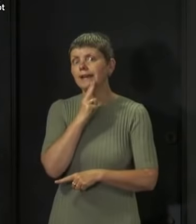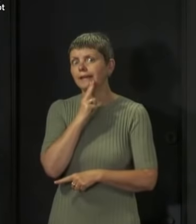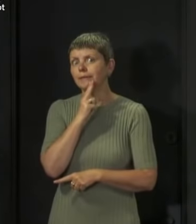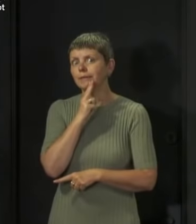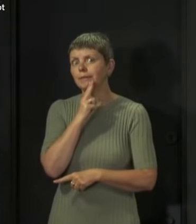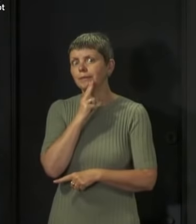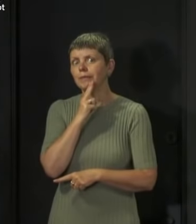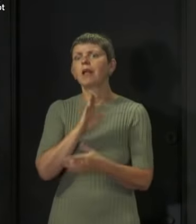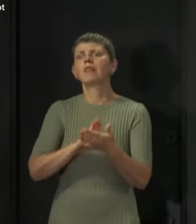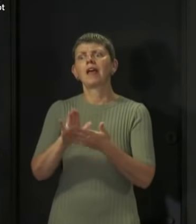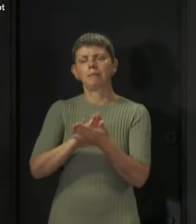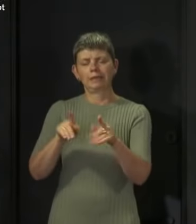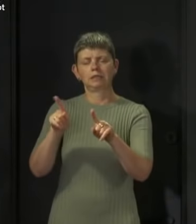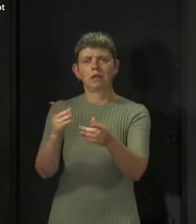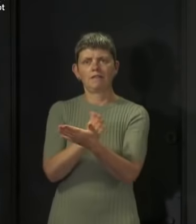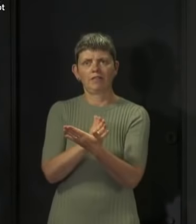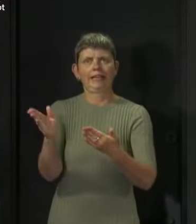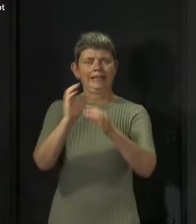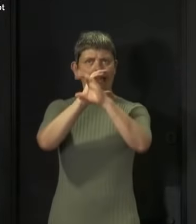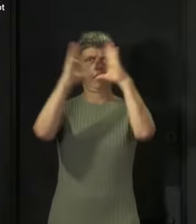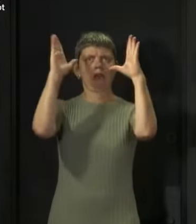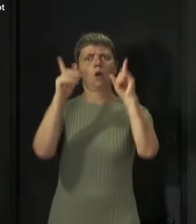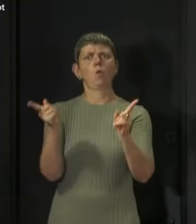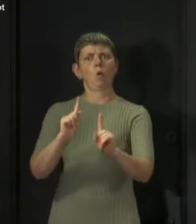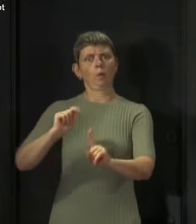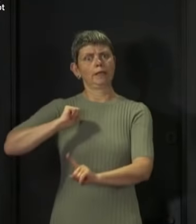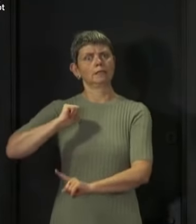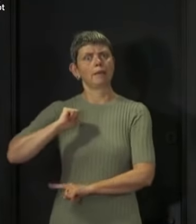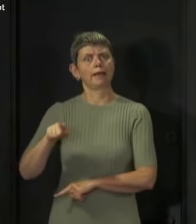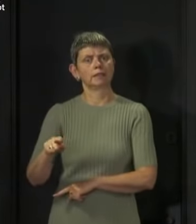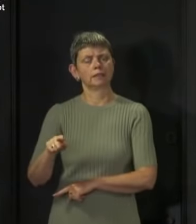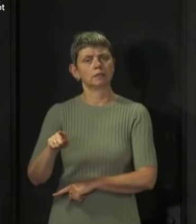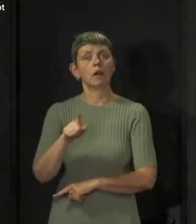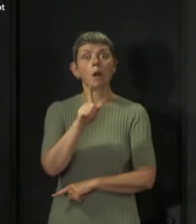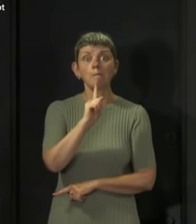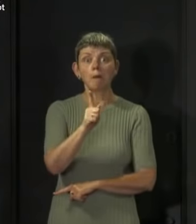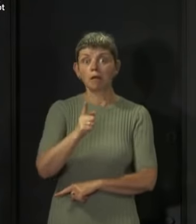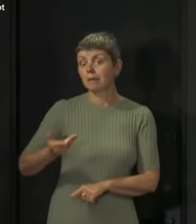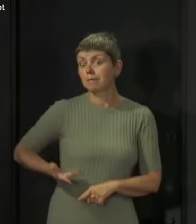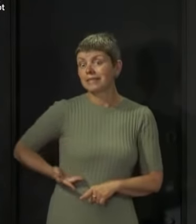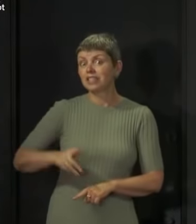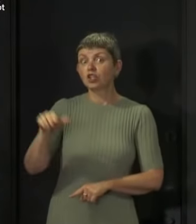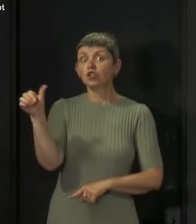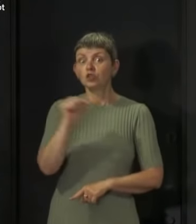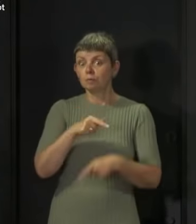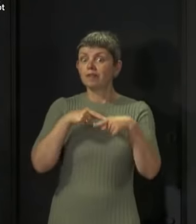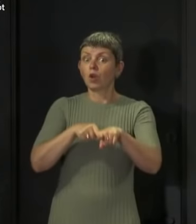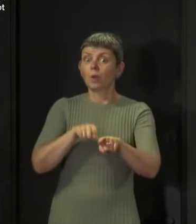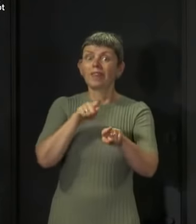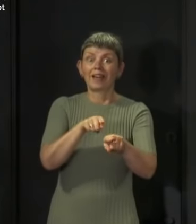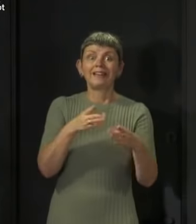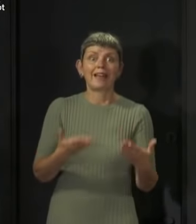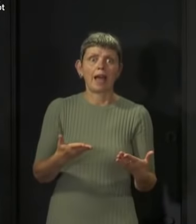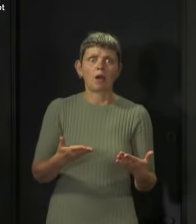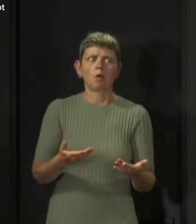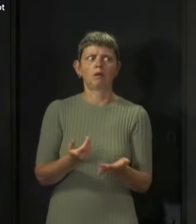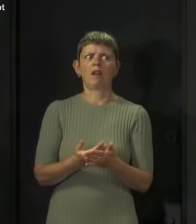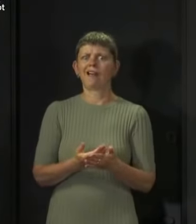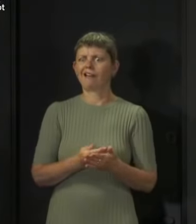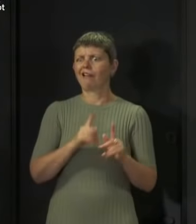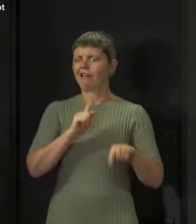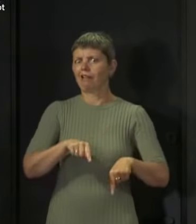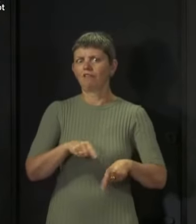required from hospitality. But I want to emphasise that businesses should already be doing these things so if you're not, don't wait till next week, start